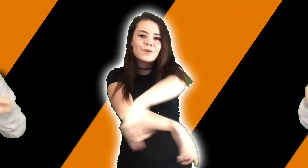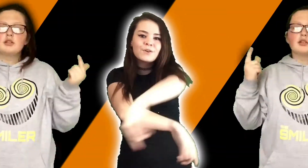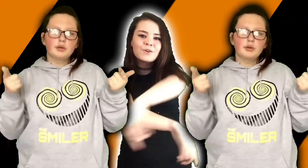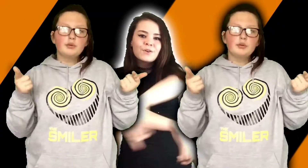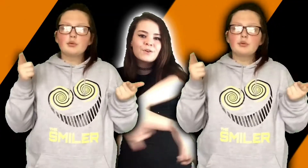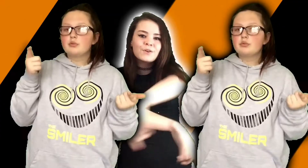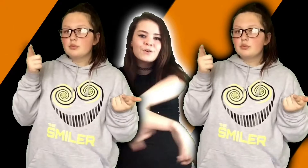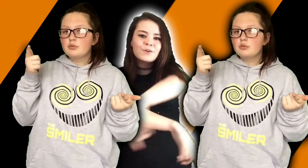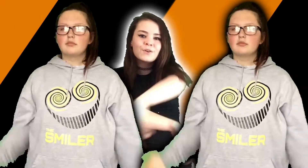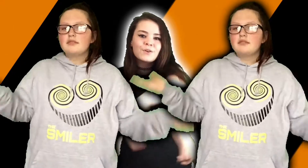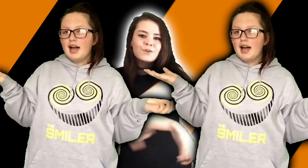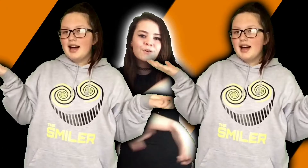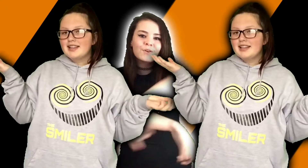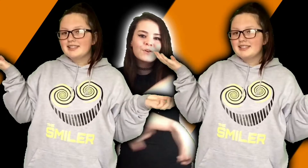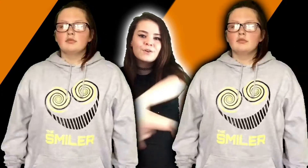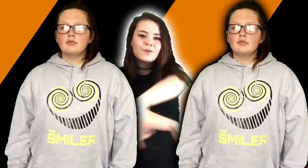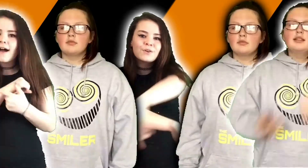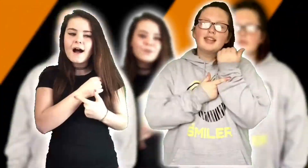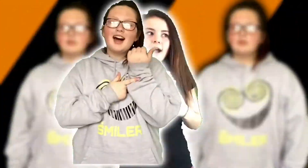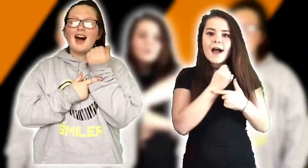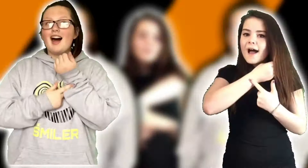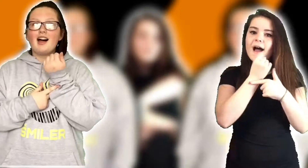And you've got time